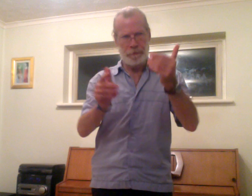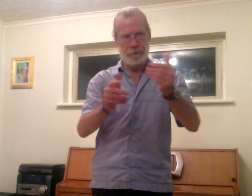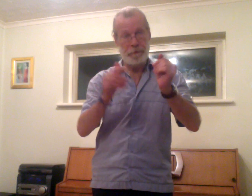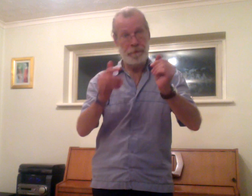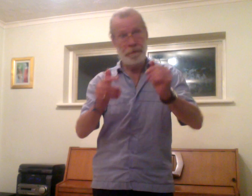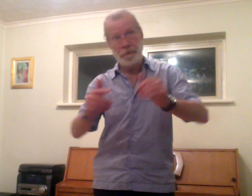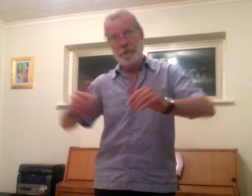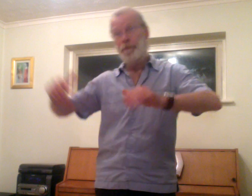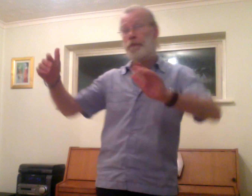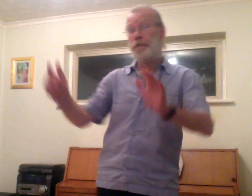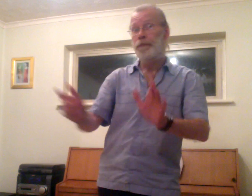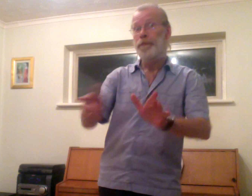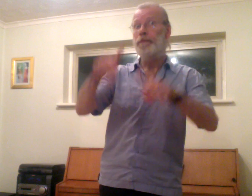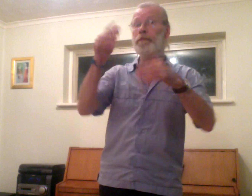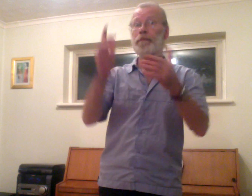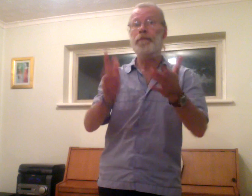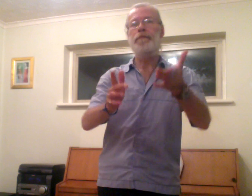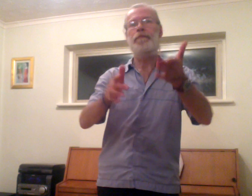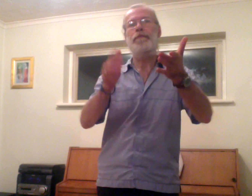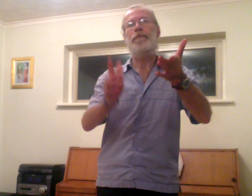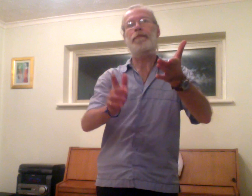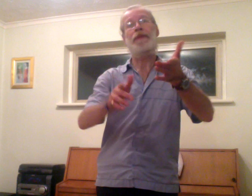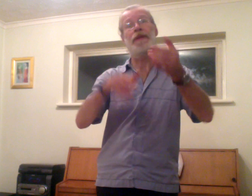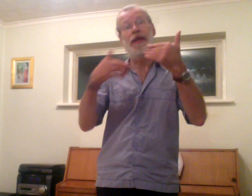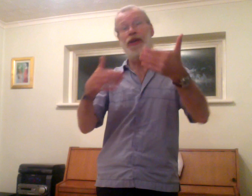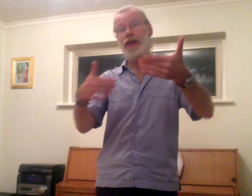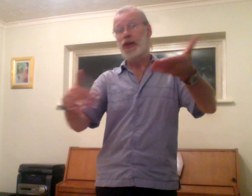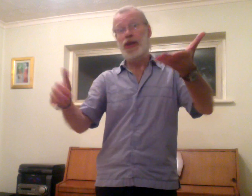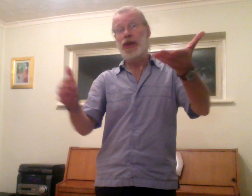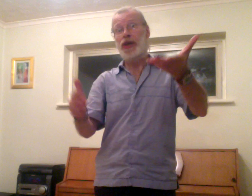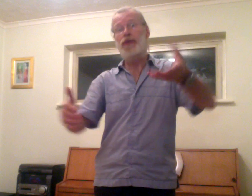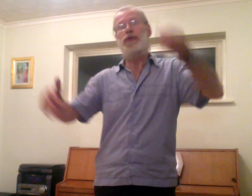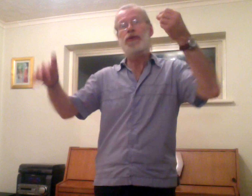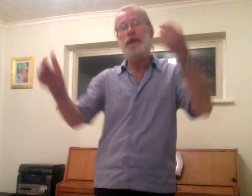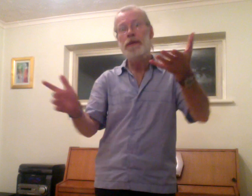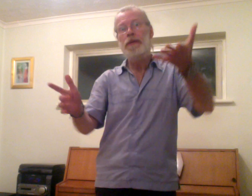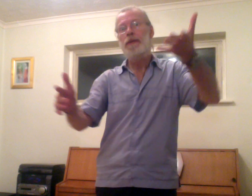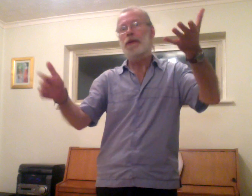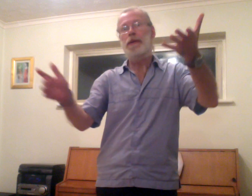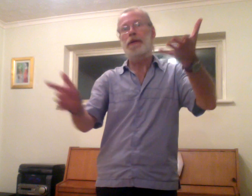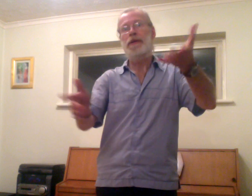Oh God bless, God